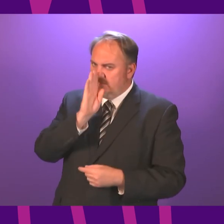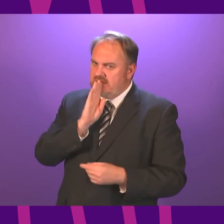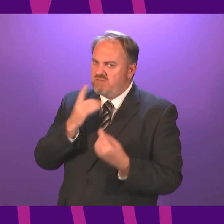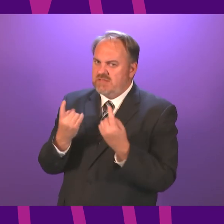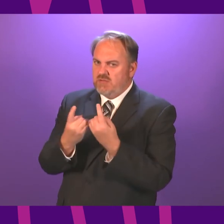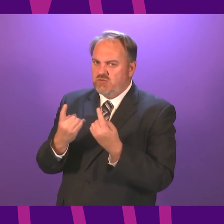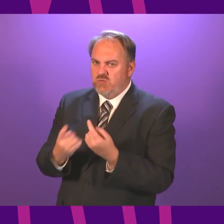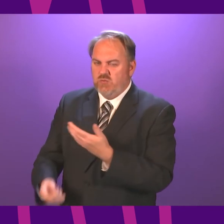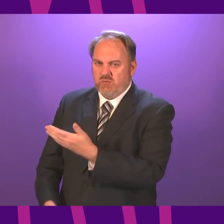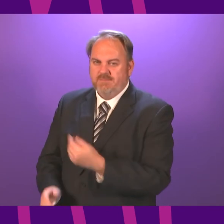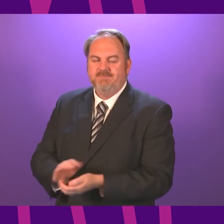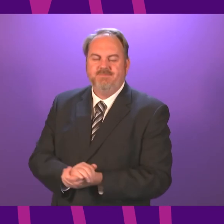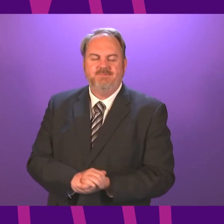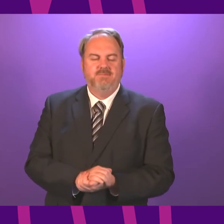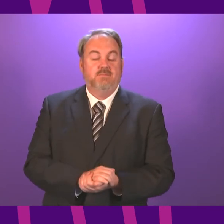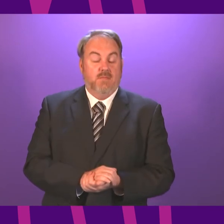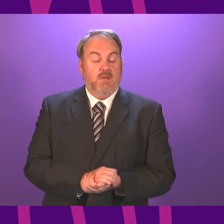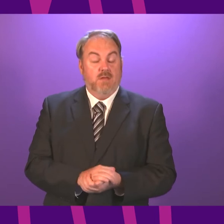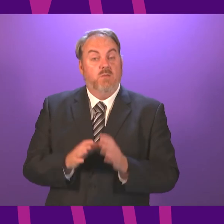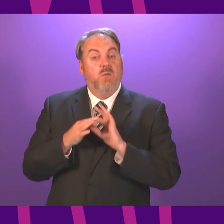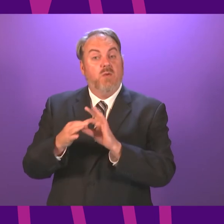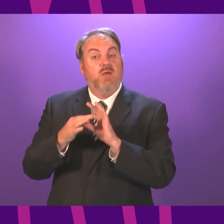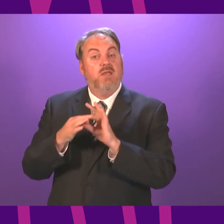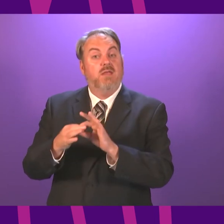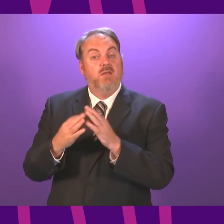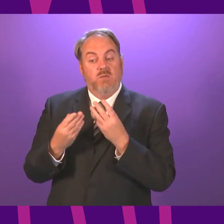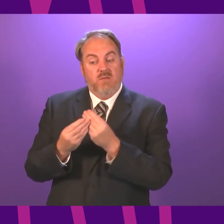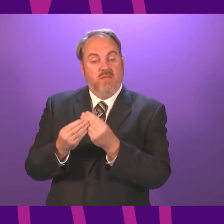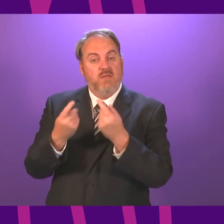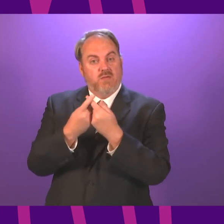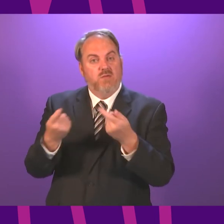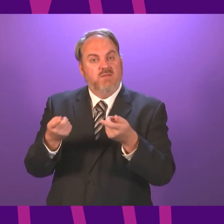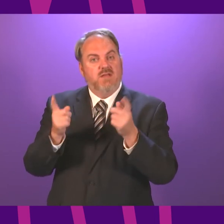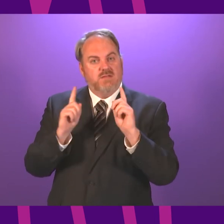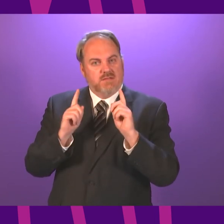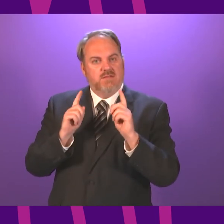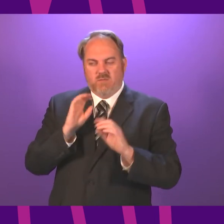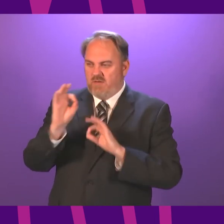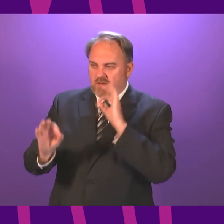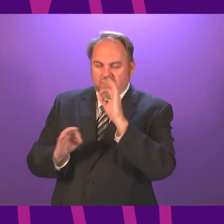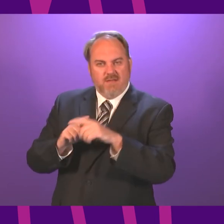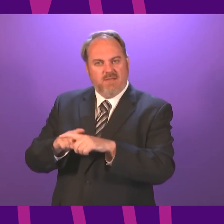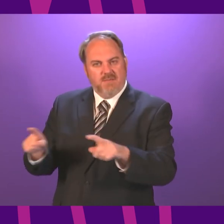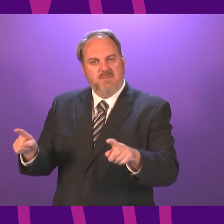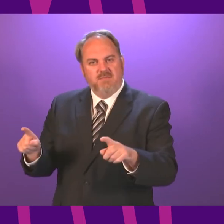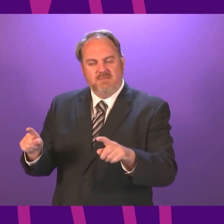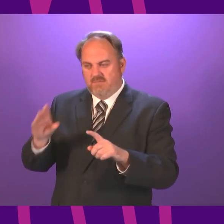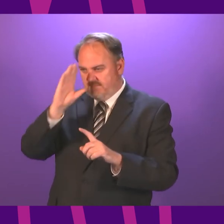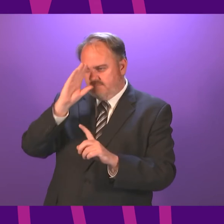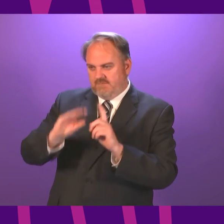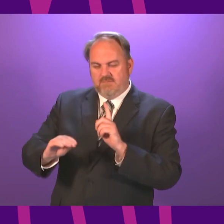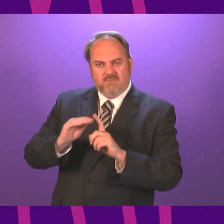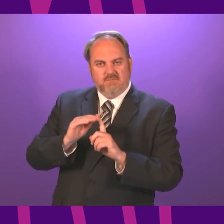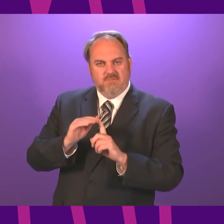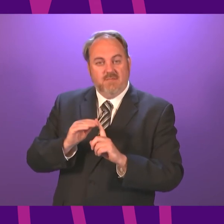First Minister. Well, we are working with universities. I will ask the Education Secretary to write on this specific point. Of course, universities also